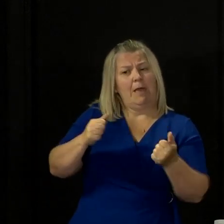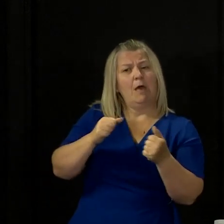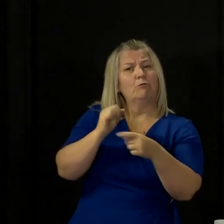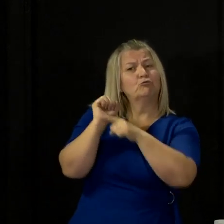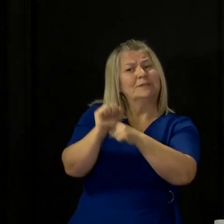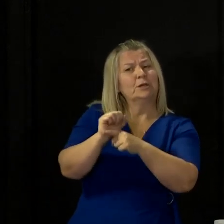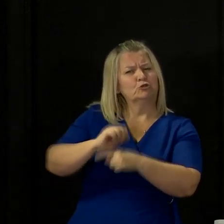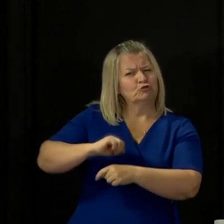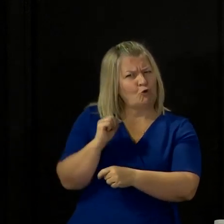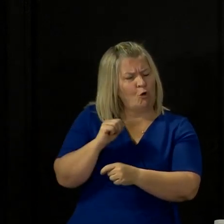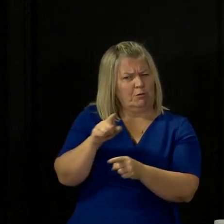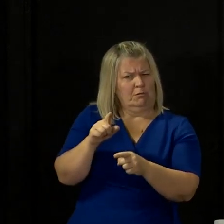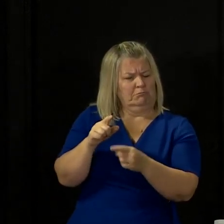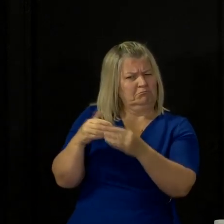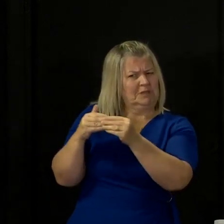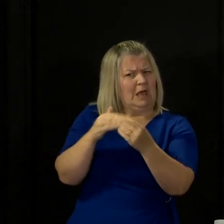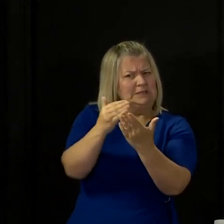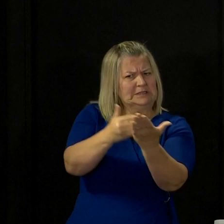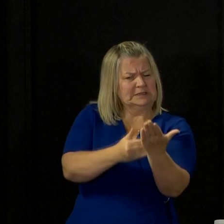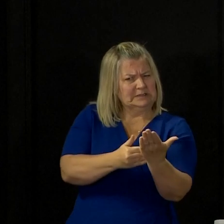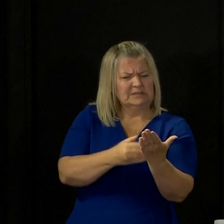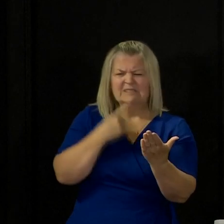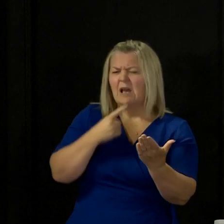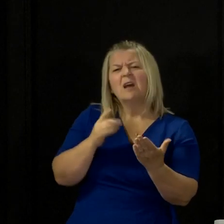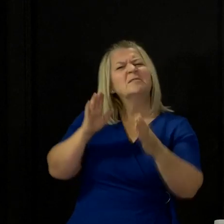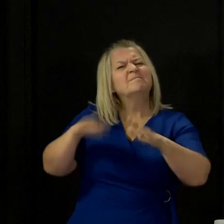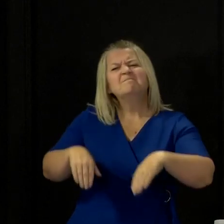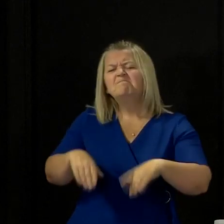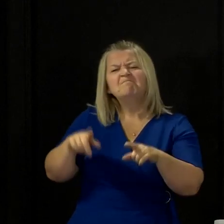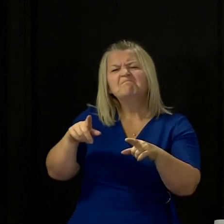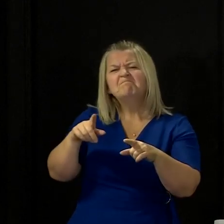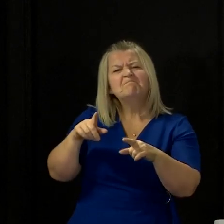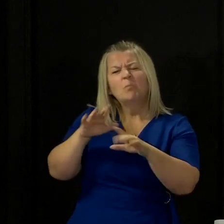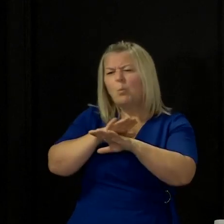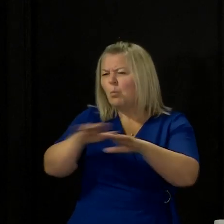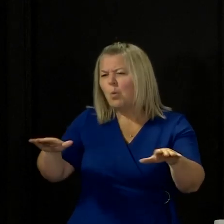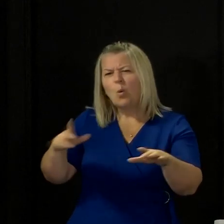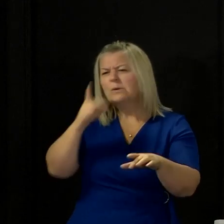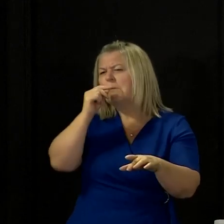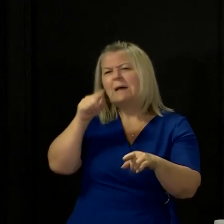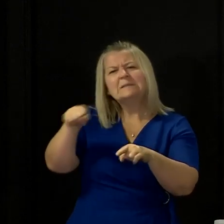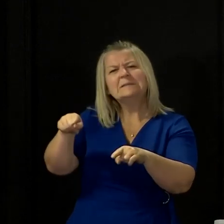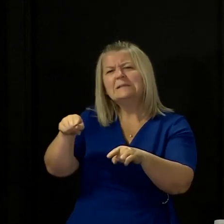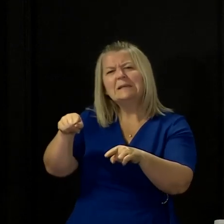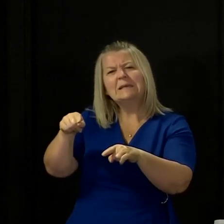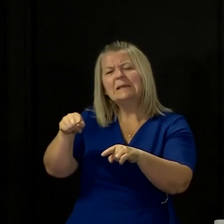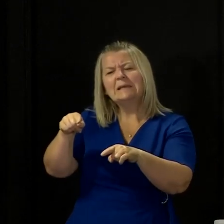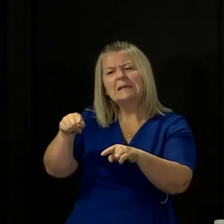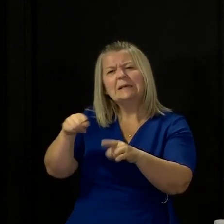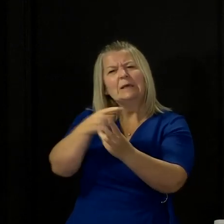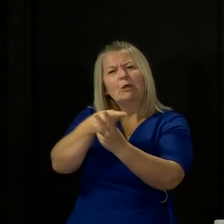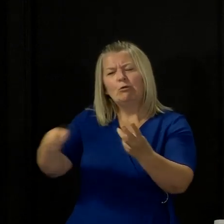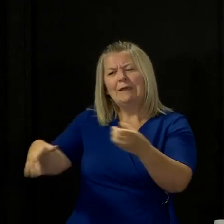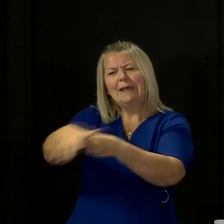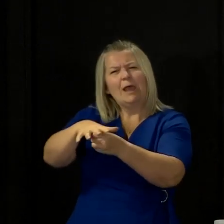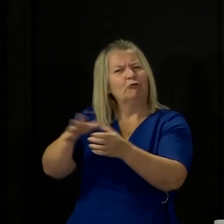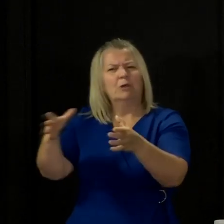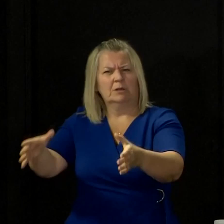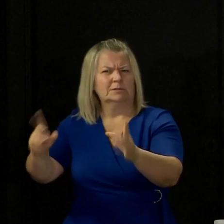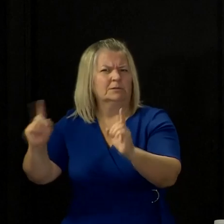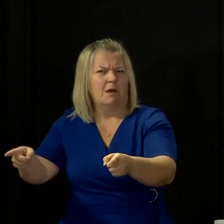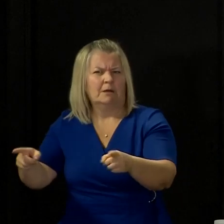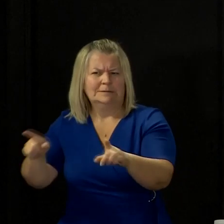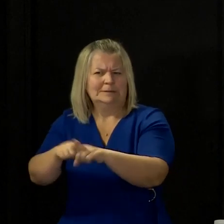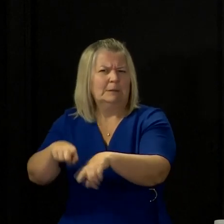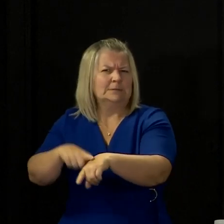guidance saying that there's unlikely to be physical or laboratory test capacity to extend testing in all three of these areas simultaneously.